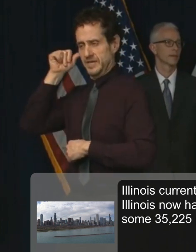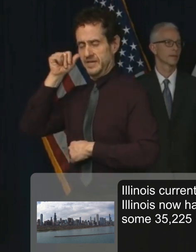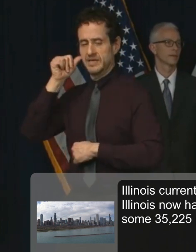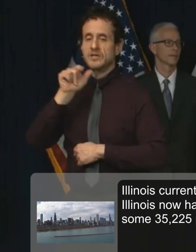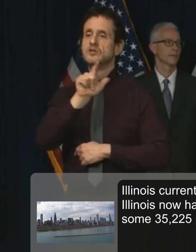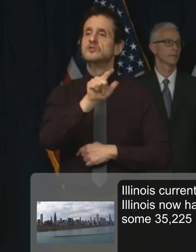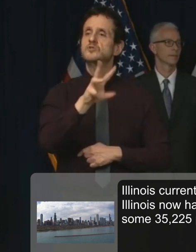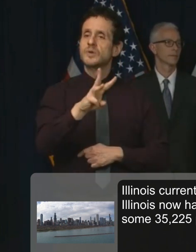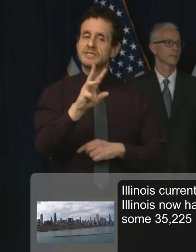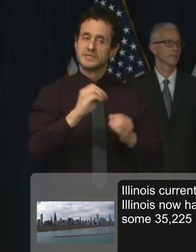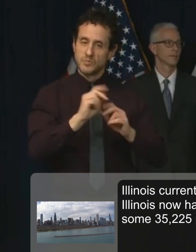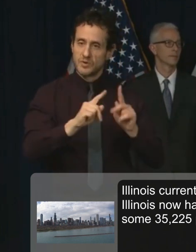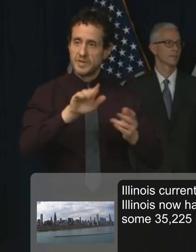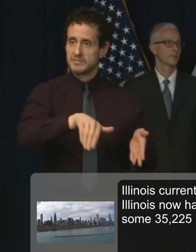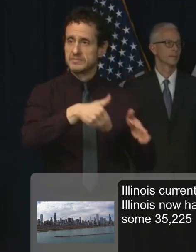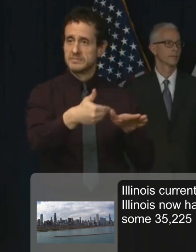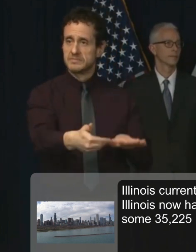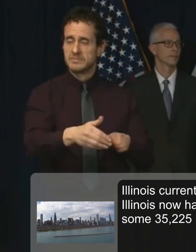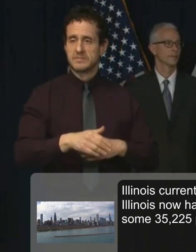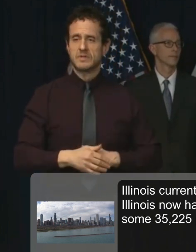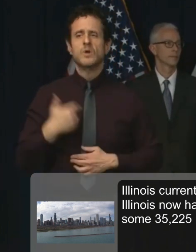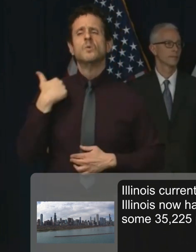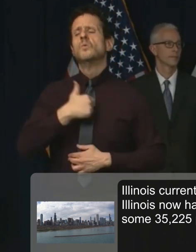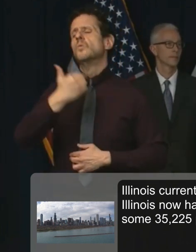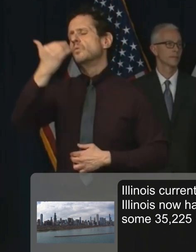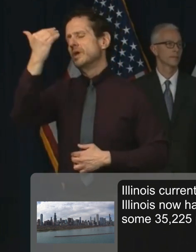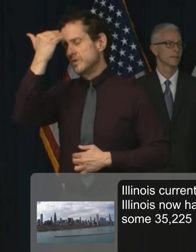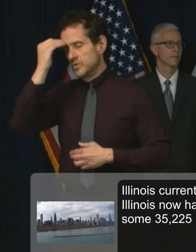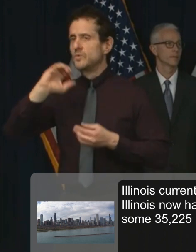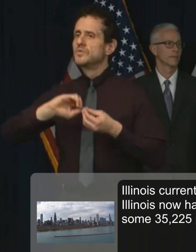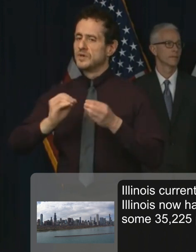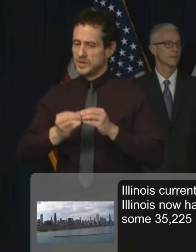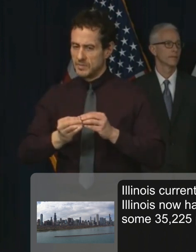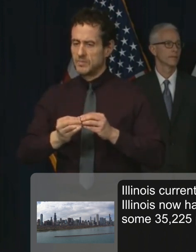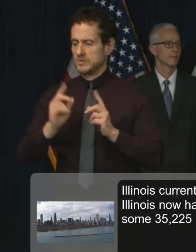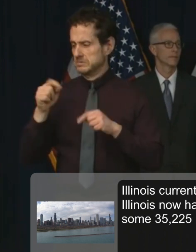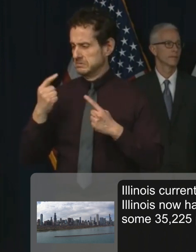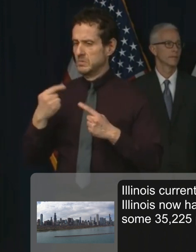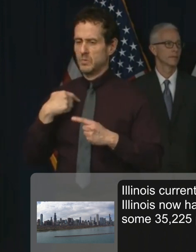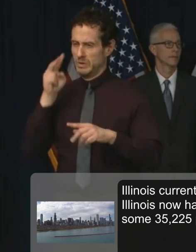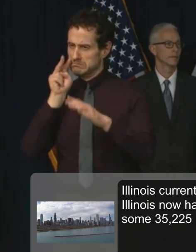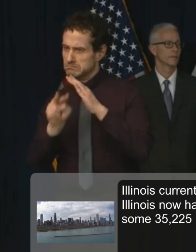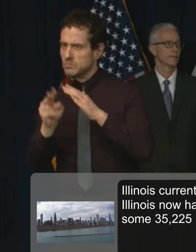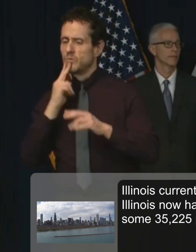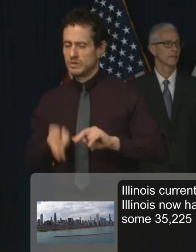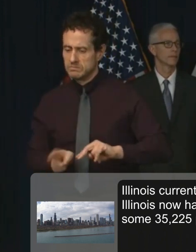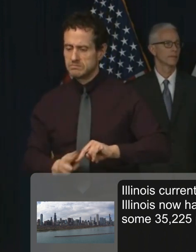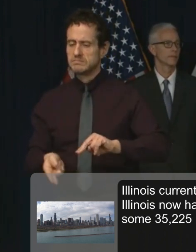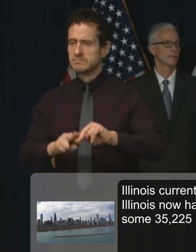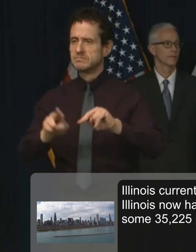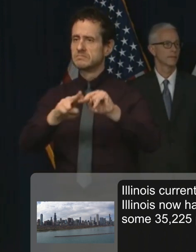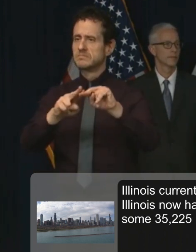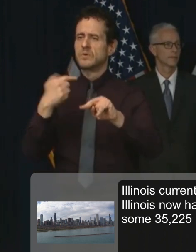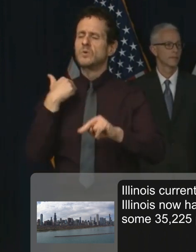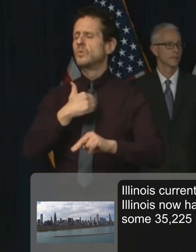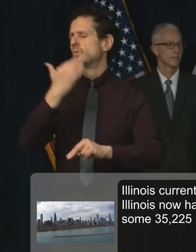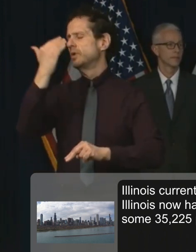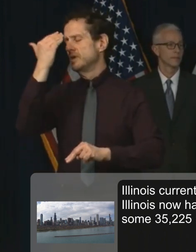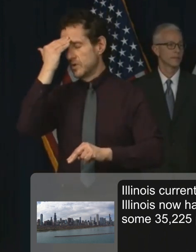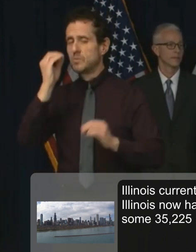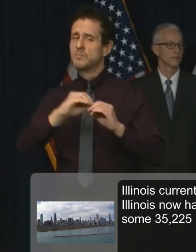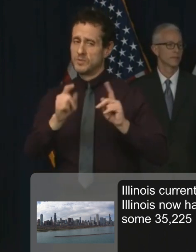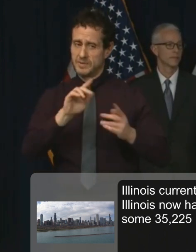fatalities. We did know that these numbers would increase. And we did unfortunately know that there would be additional